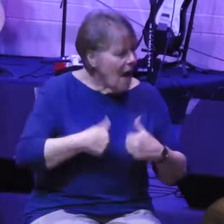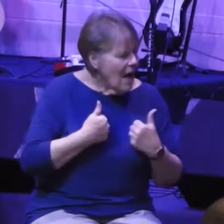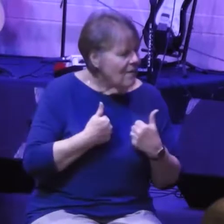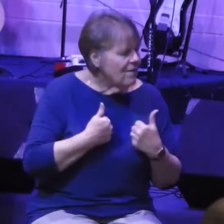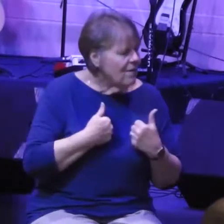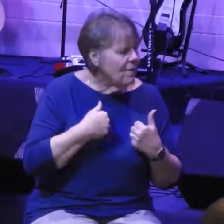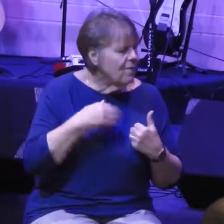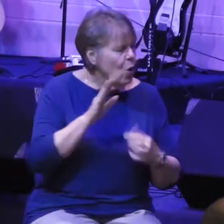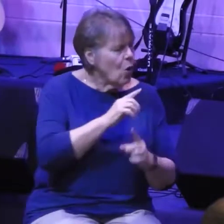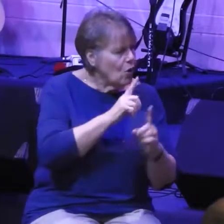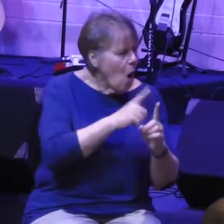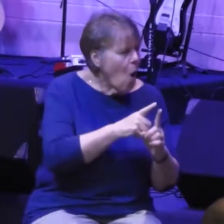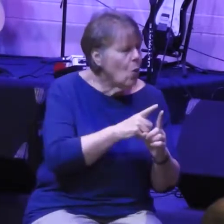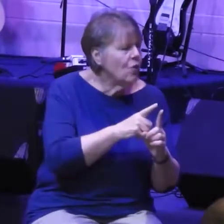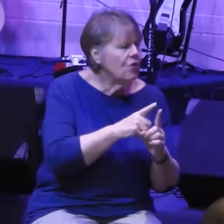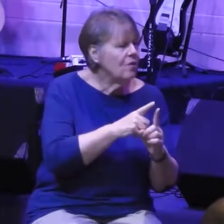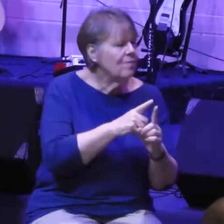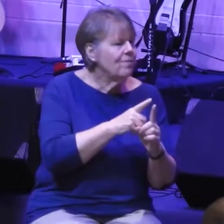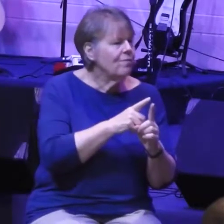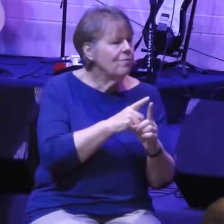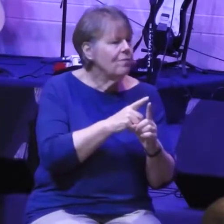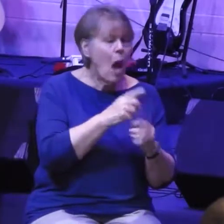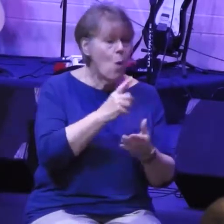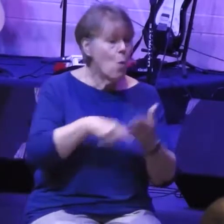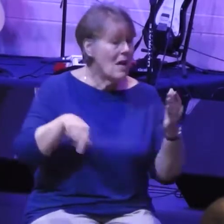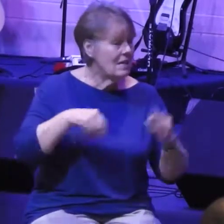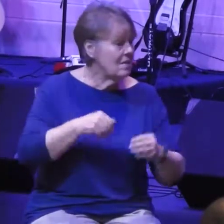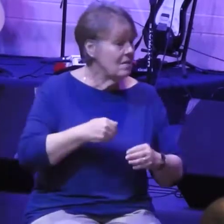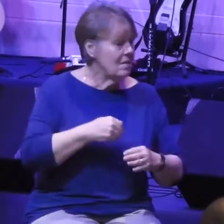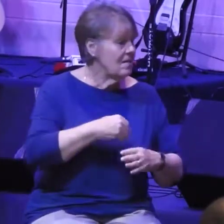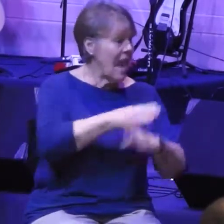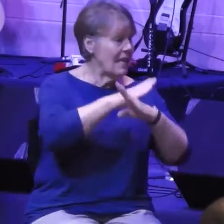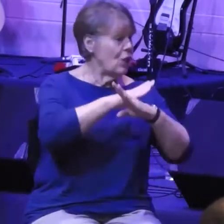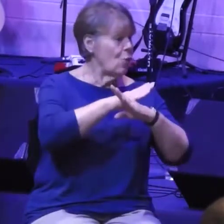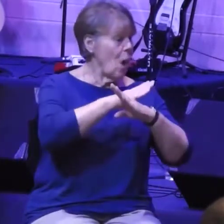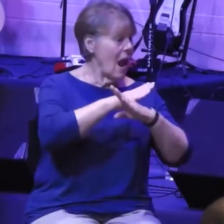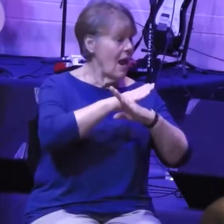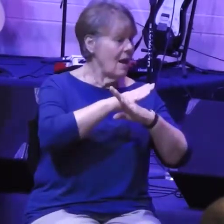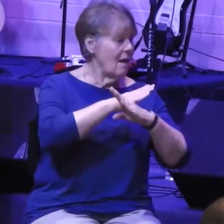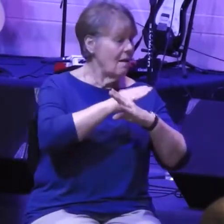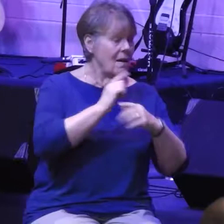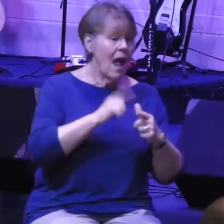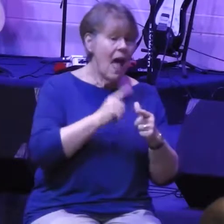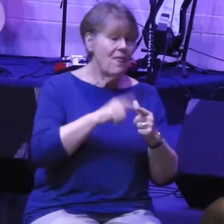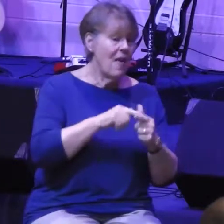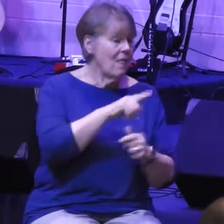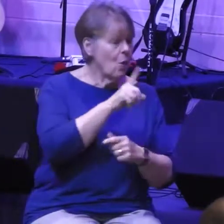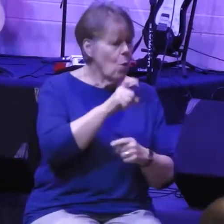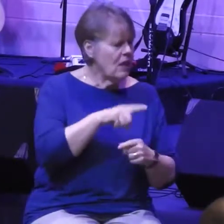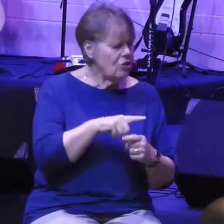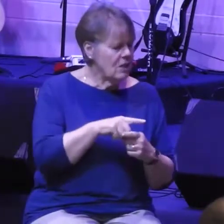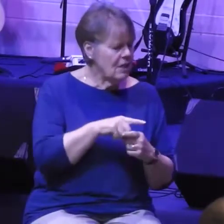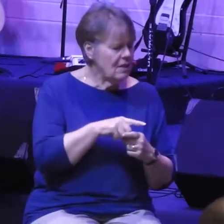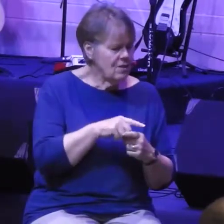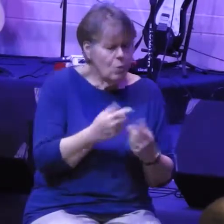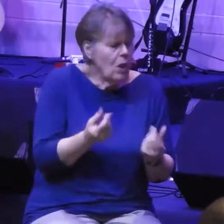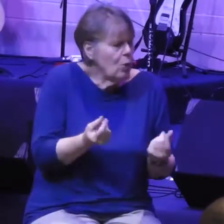What's standing in the way? And then the ultimate question, obviously, is what do we do? What do we do in the face of it?